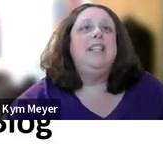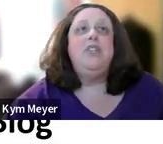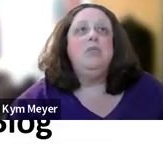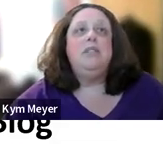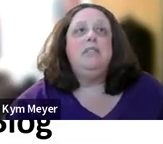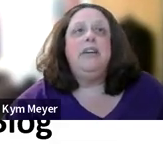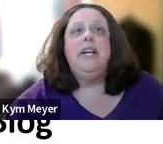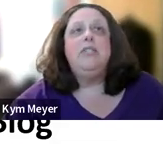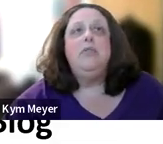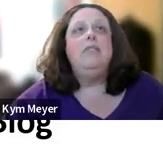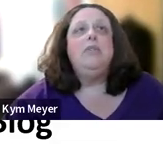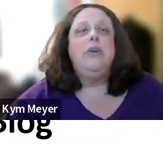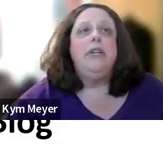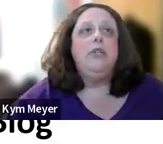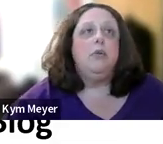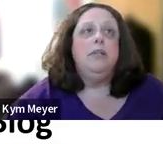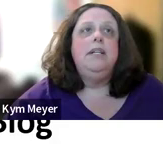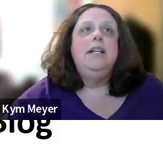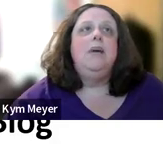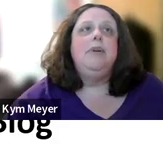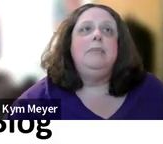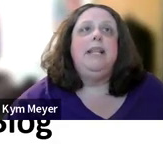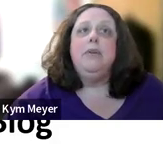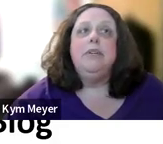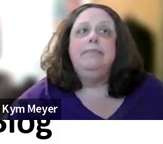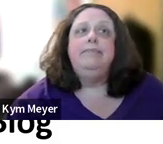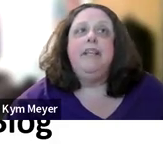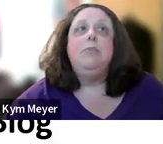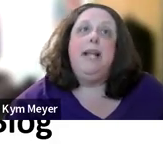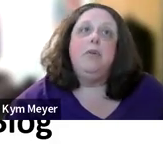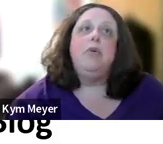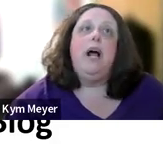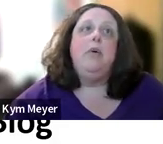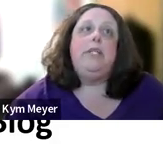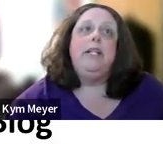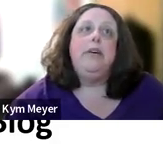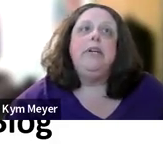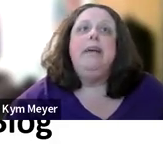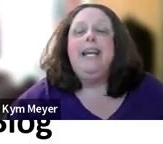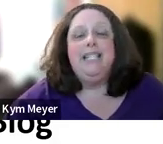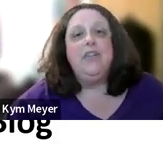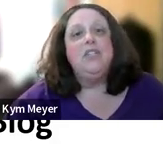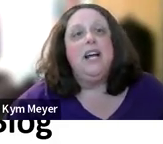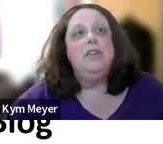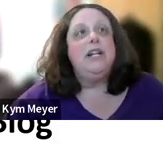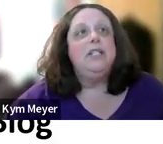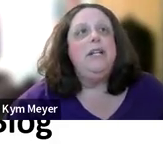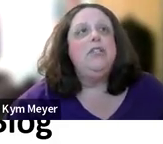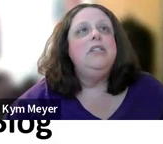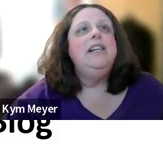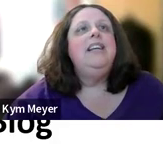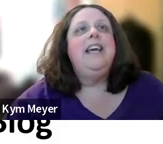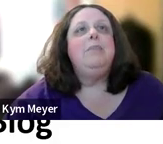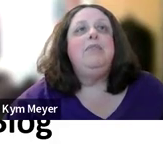So they don't, hearing aids do not restore hearing to normal. They're going to be louder. Things will be louder or not always clearer, making it difficult to understand